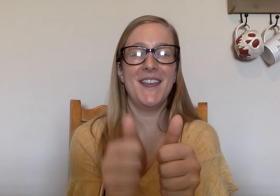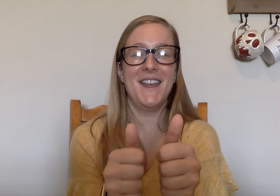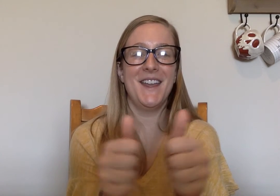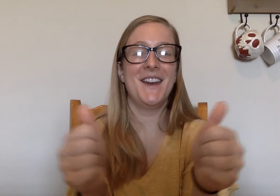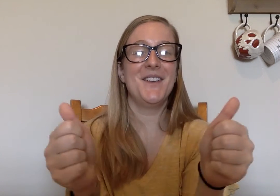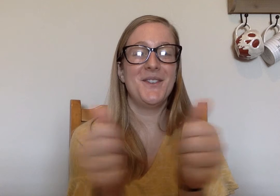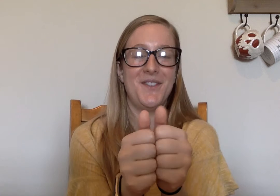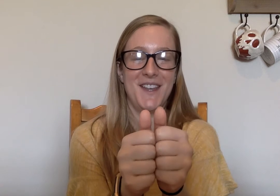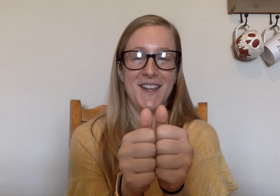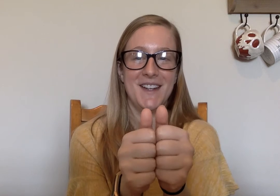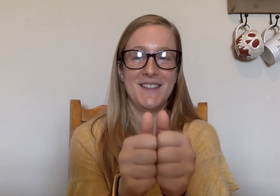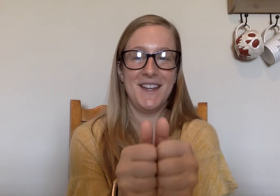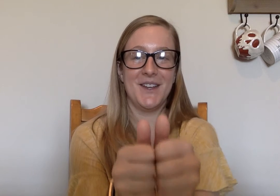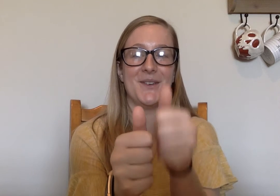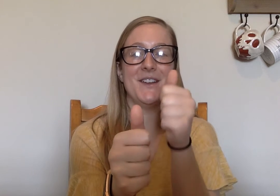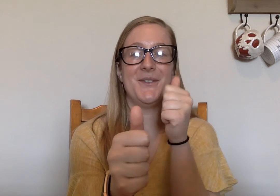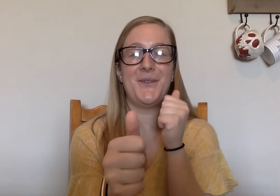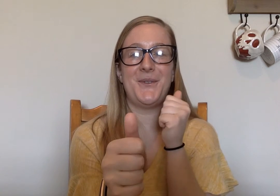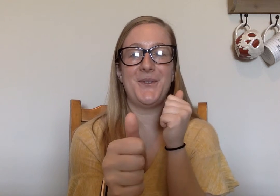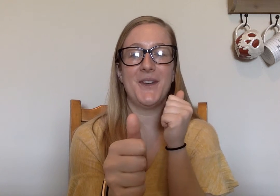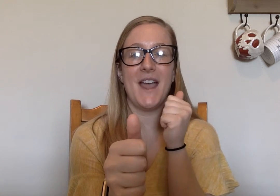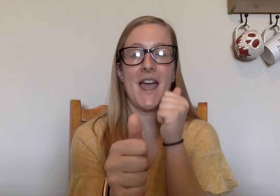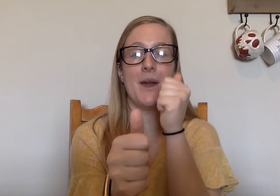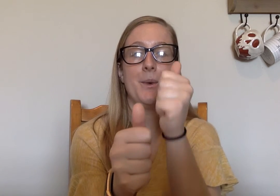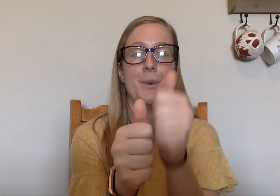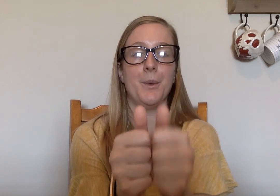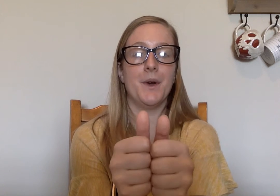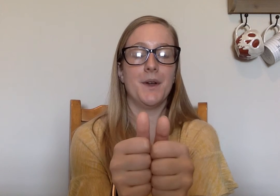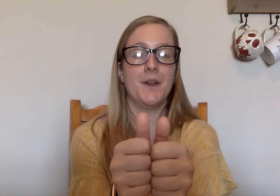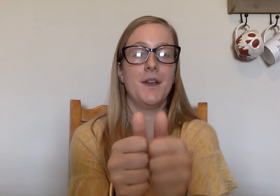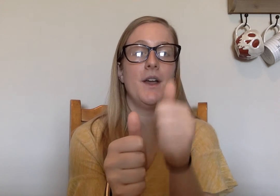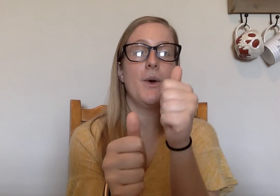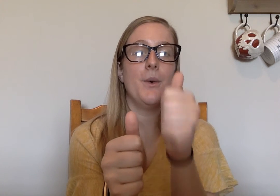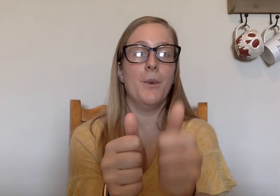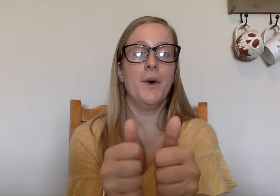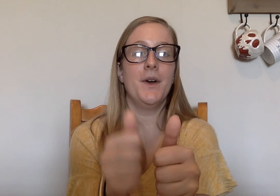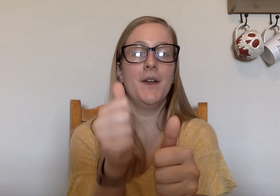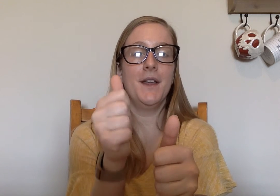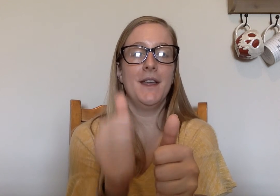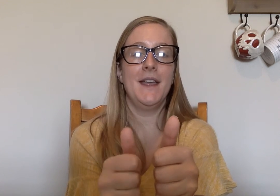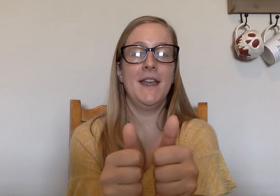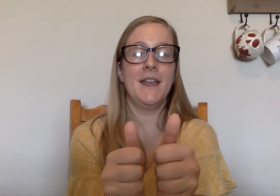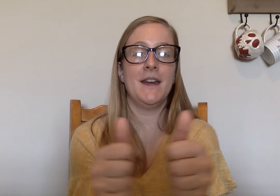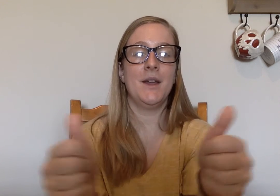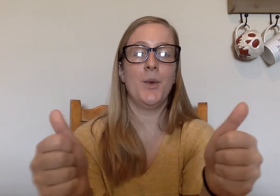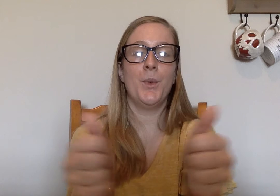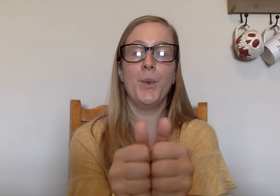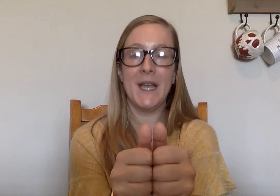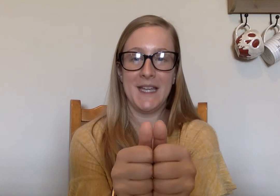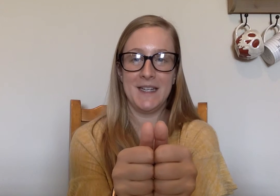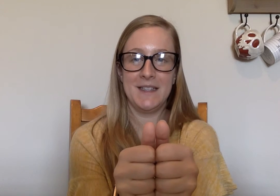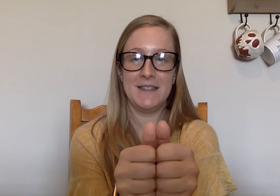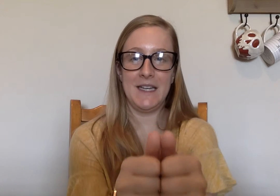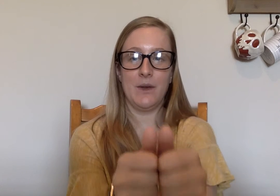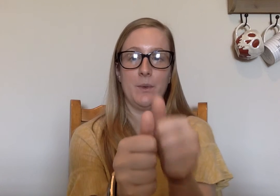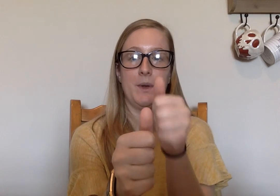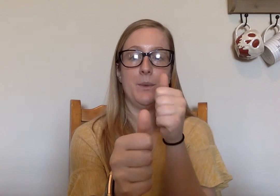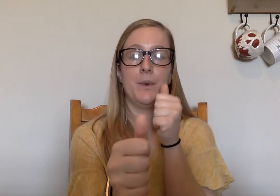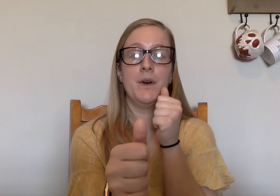N. Fin. Take away F. Add W. W. W. N. Win. Take away W.